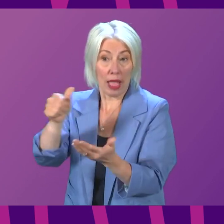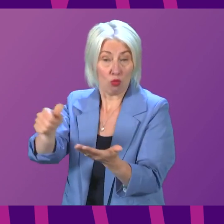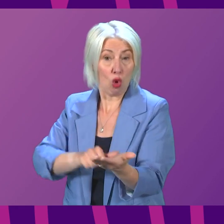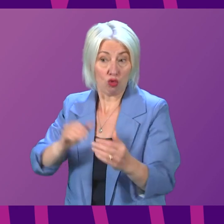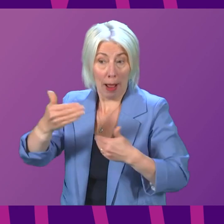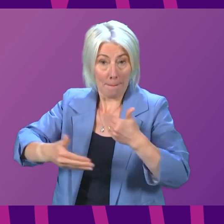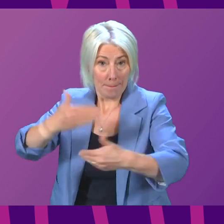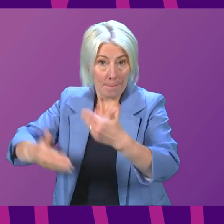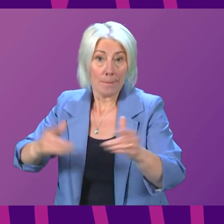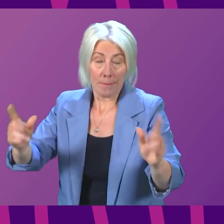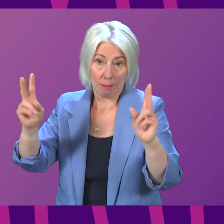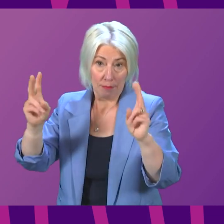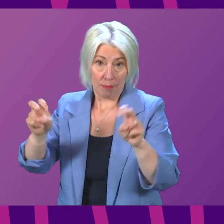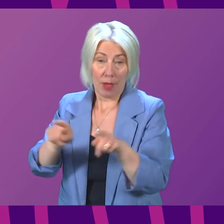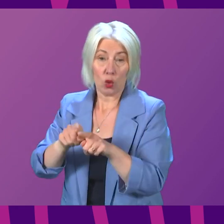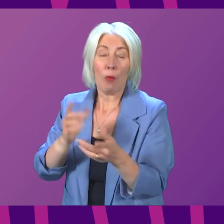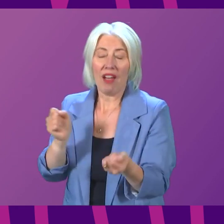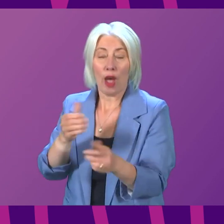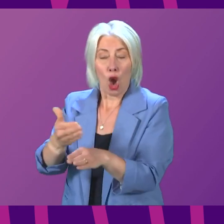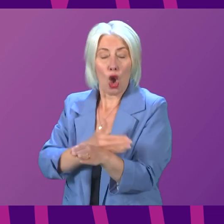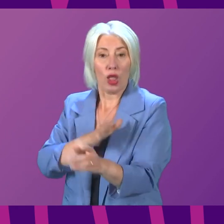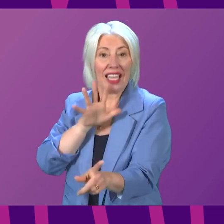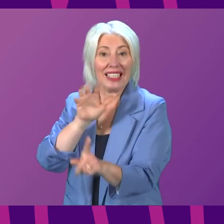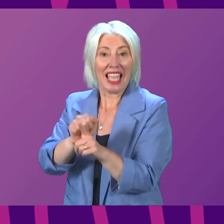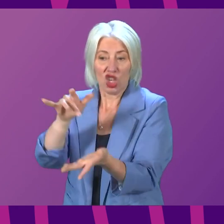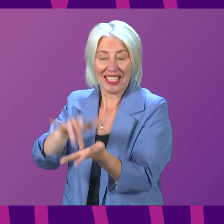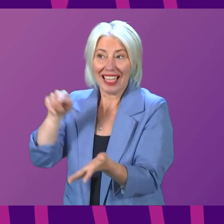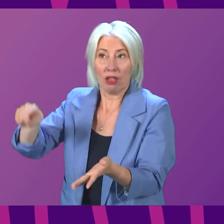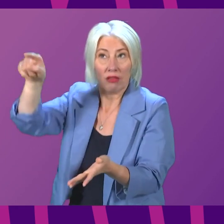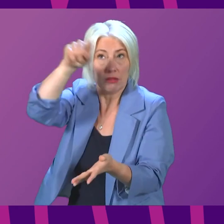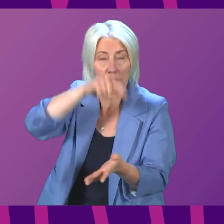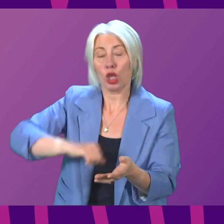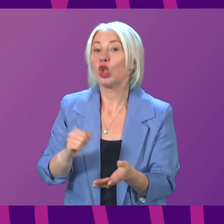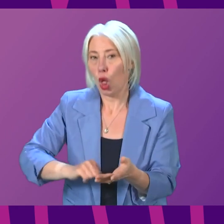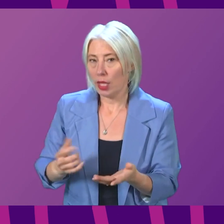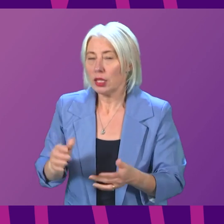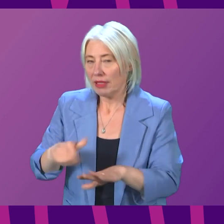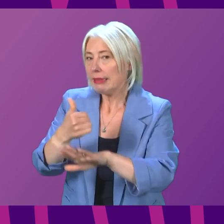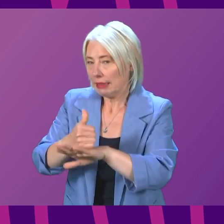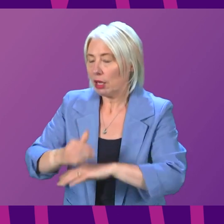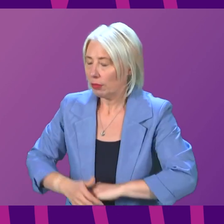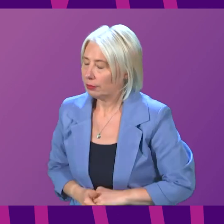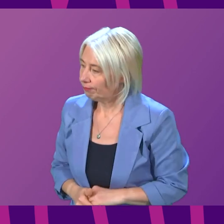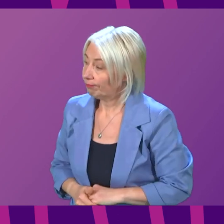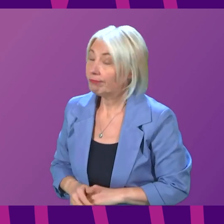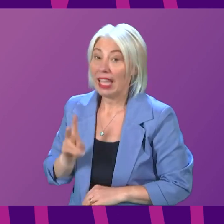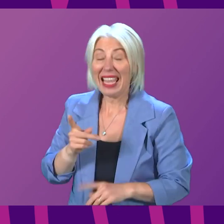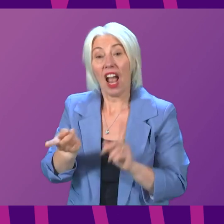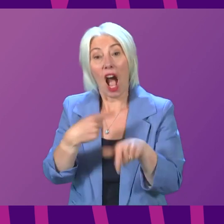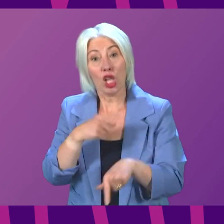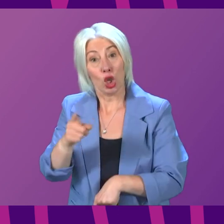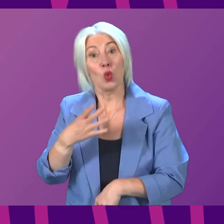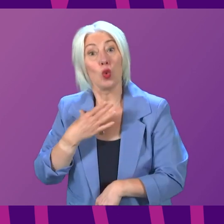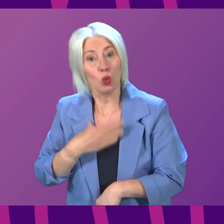investing in early detection centres around the country. Anna Sarwar. The answer the First Minister was looking for,